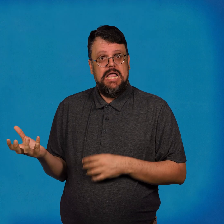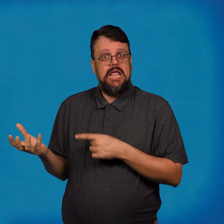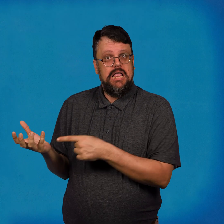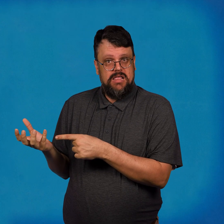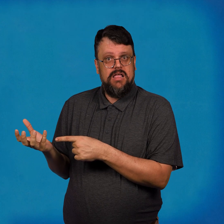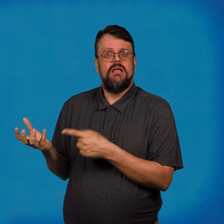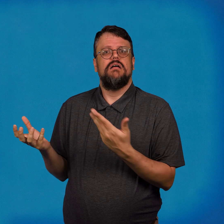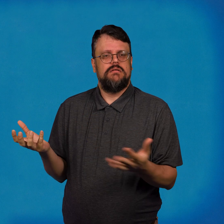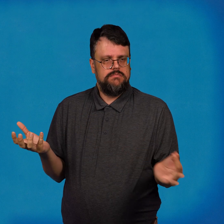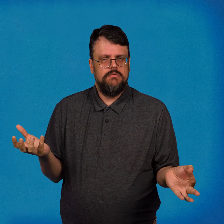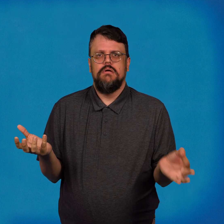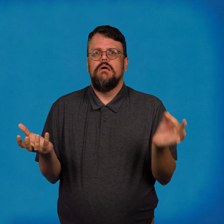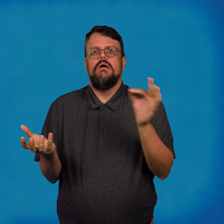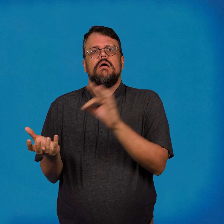If you put one penny on the scale,